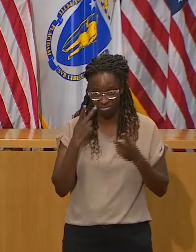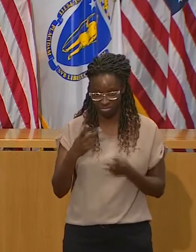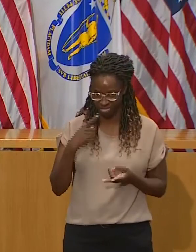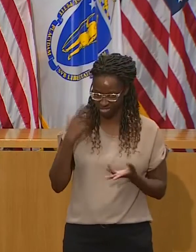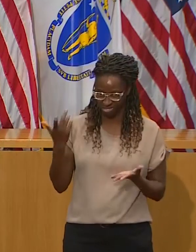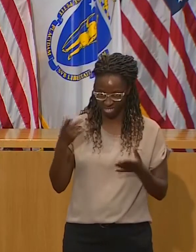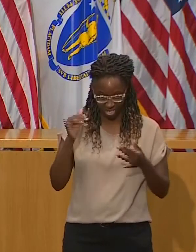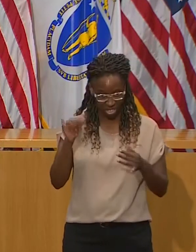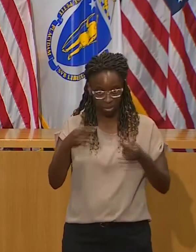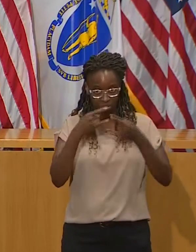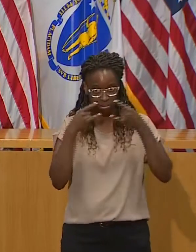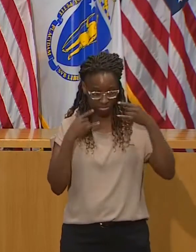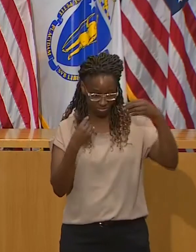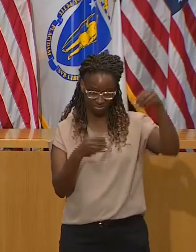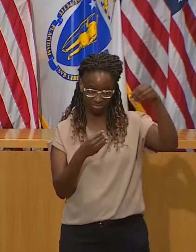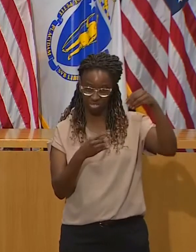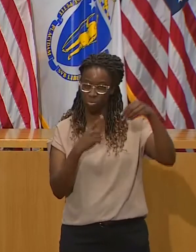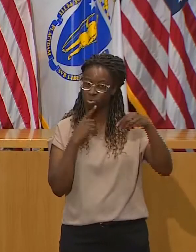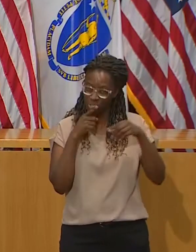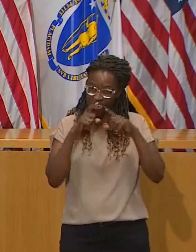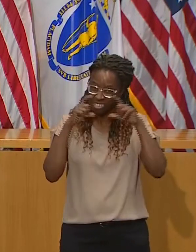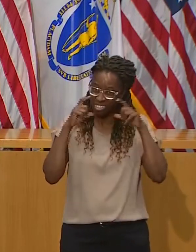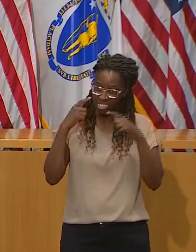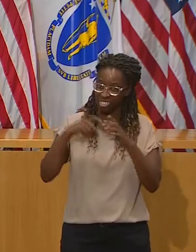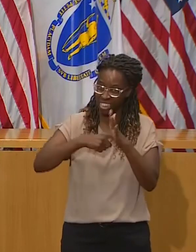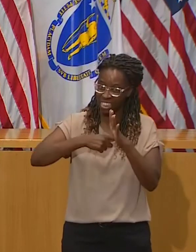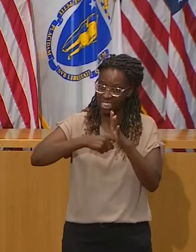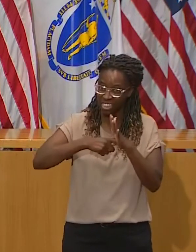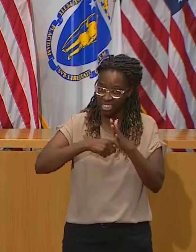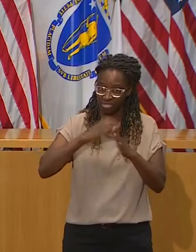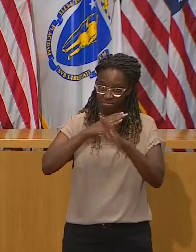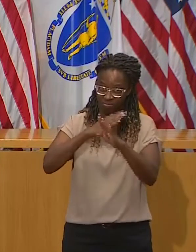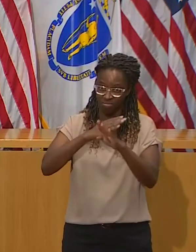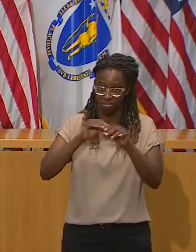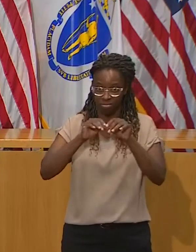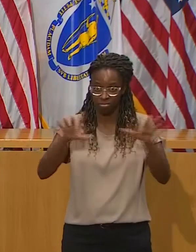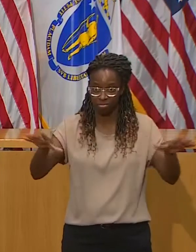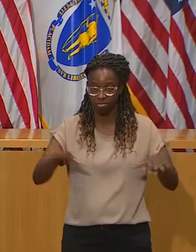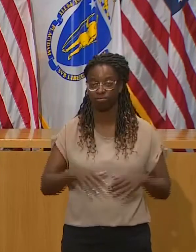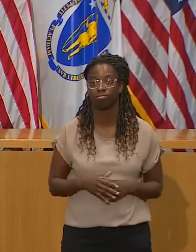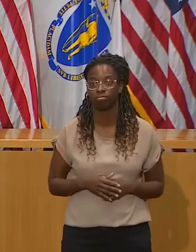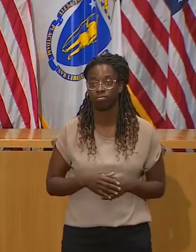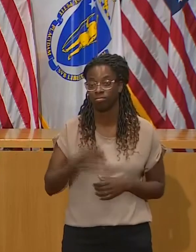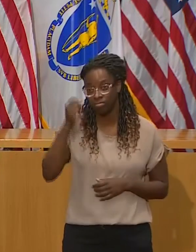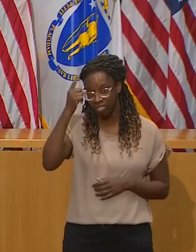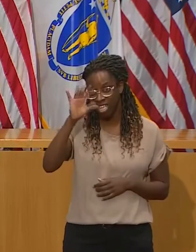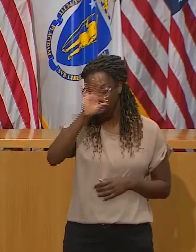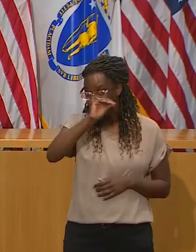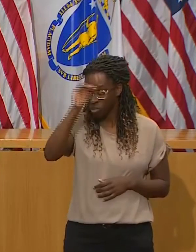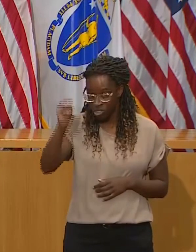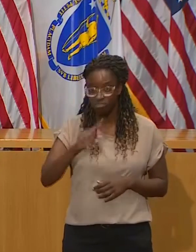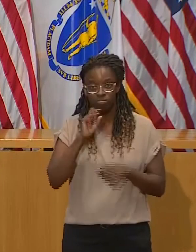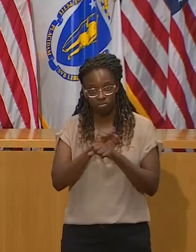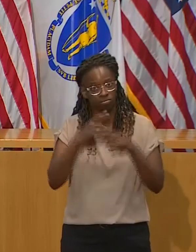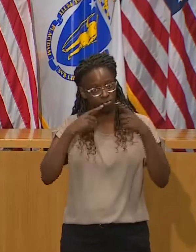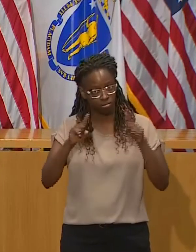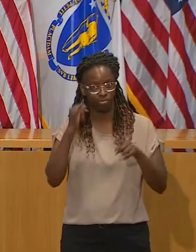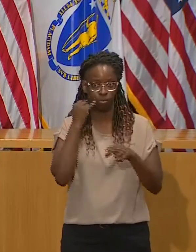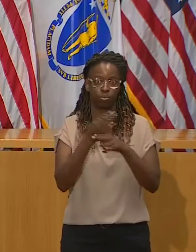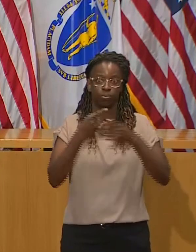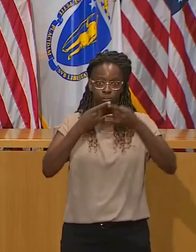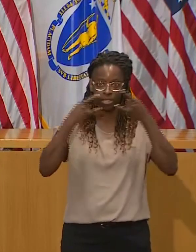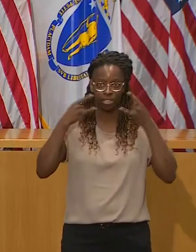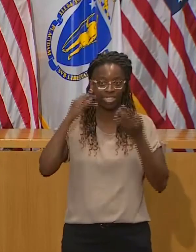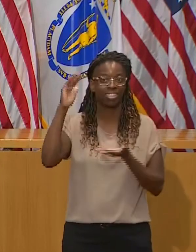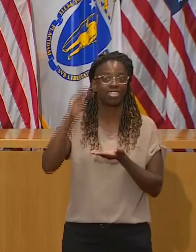And the other thing that Dr. Roberts from North Shore Medical said when we were up in Salem, basically taking all the fun out of